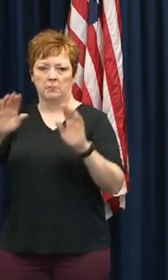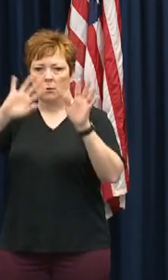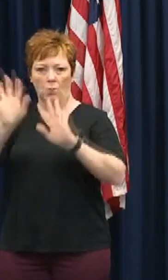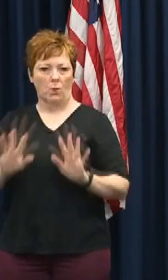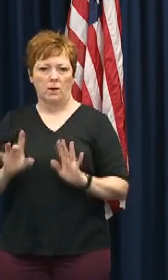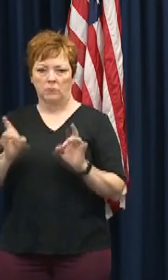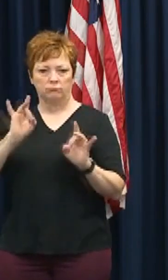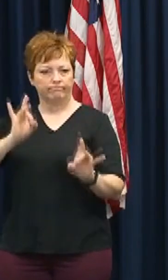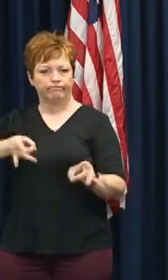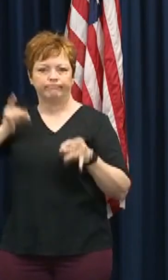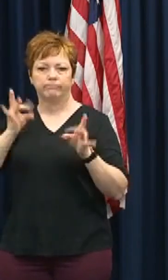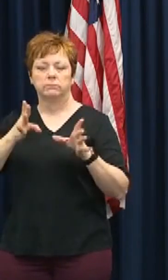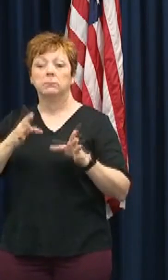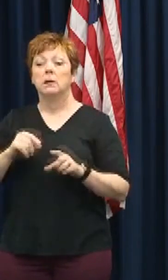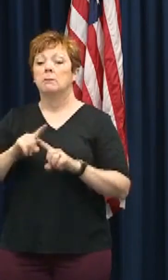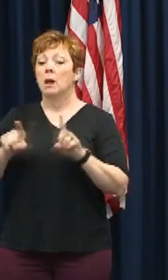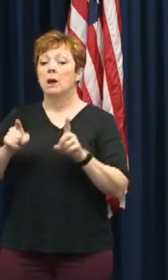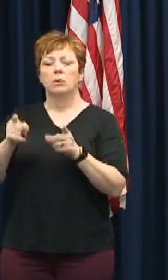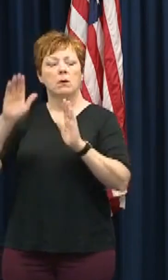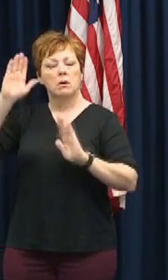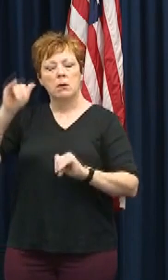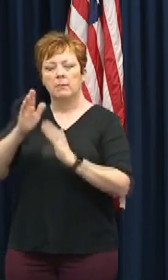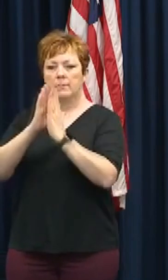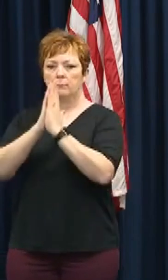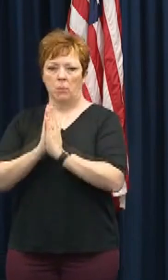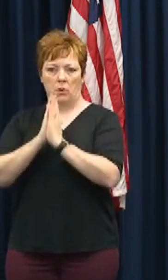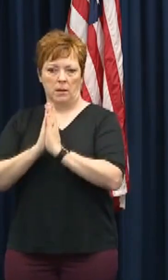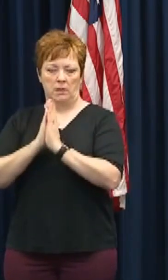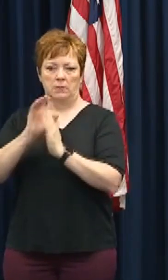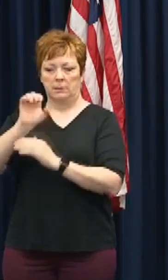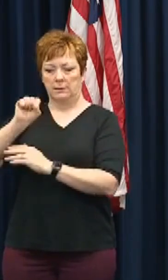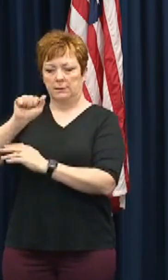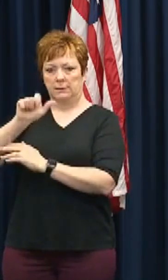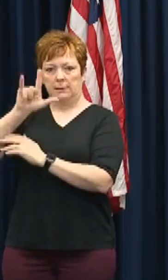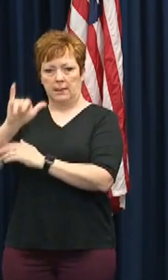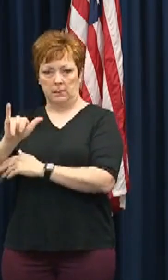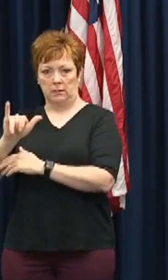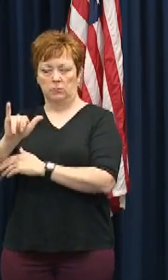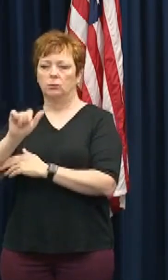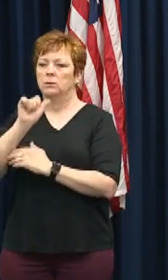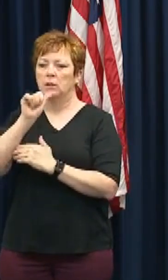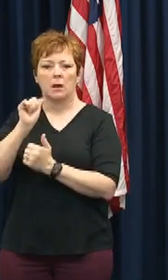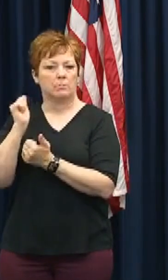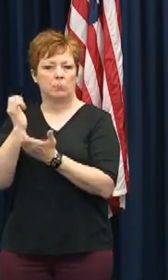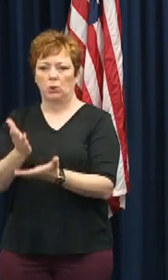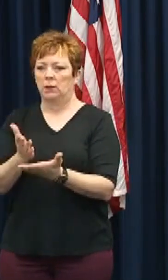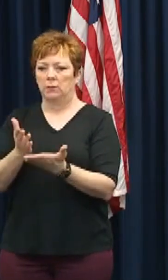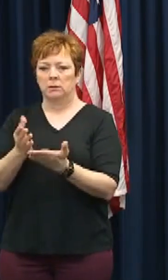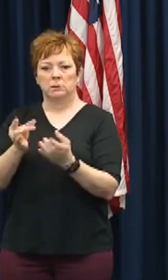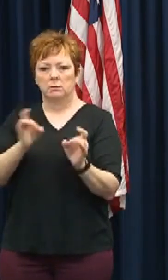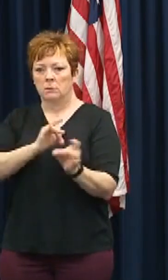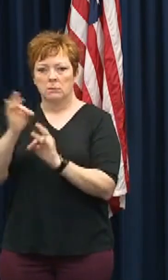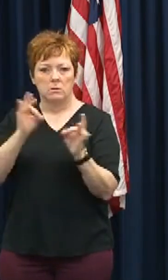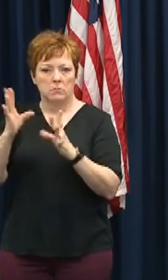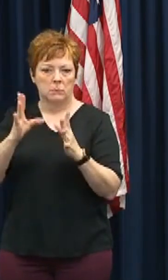We still hope and pray that Sally will not bring that type of pain and heartache, but my fellow Alabamians,